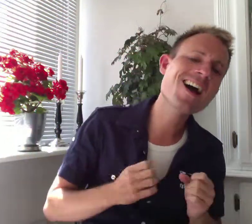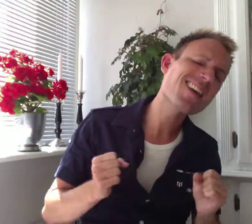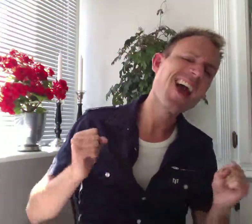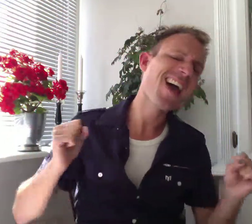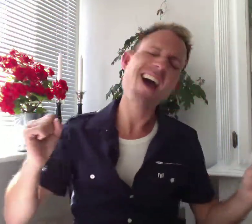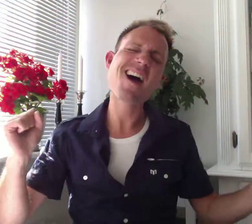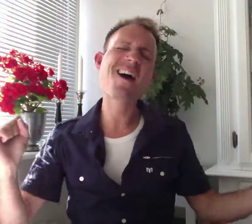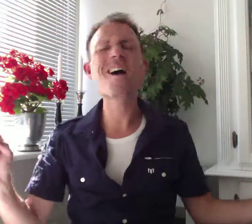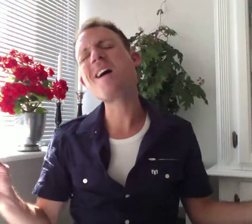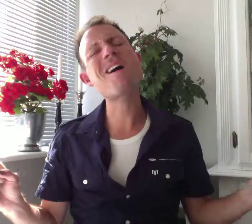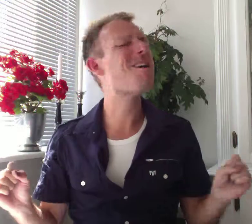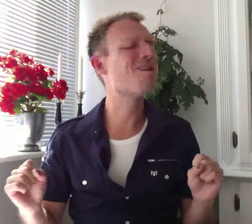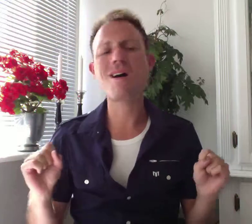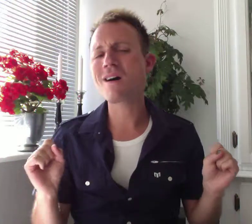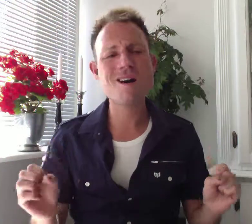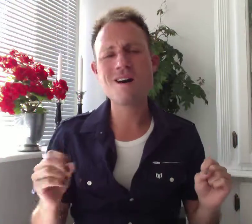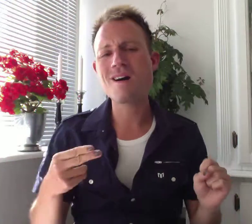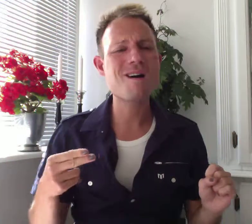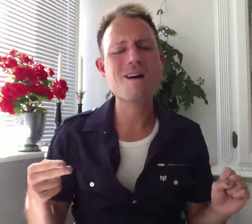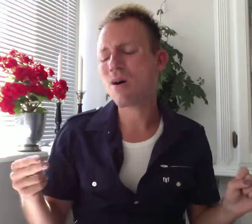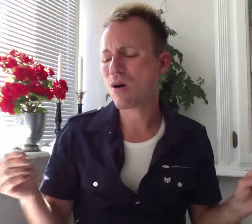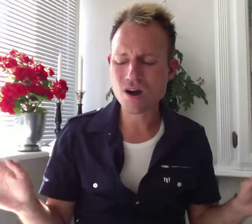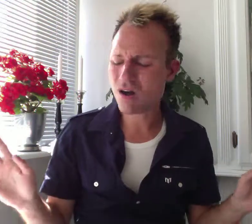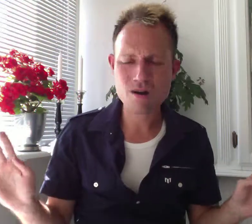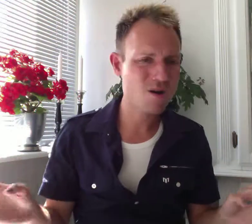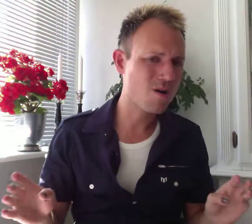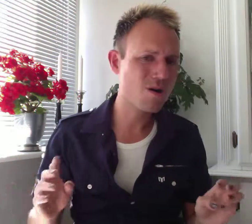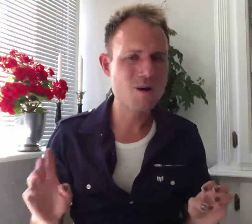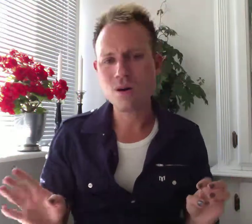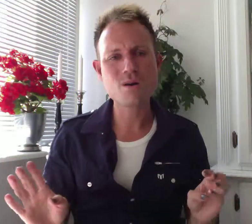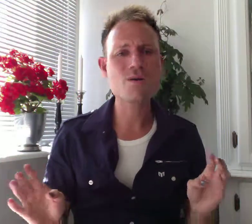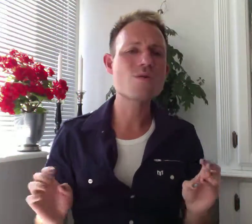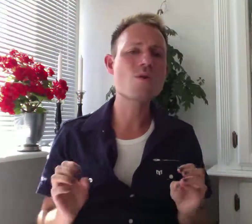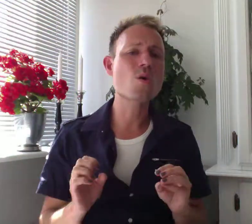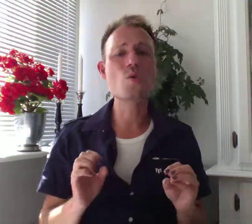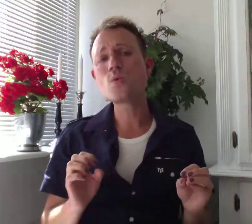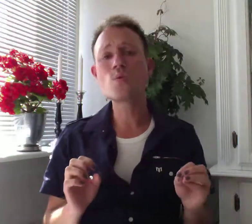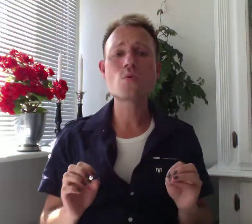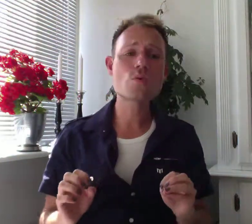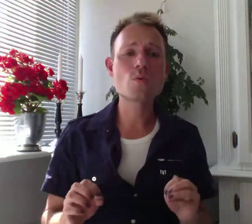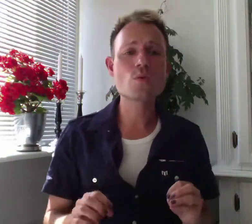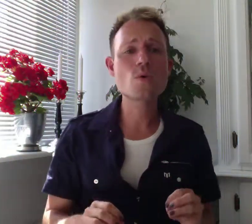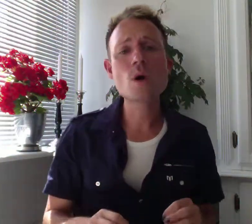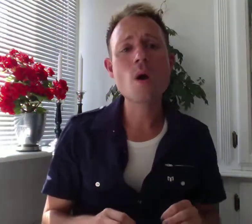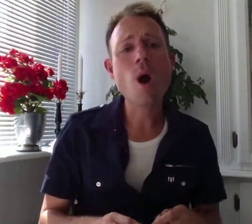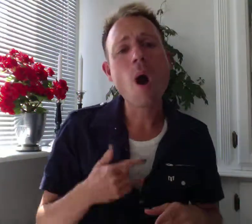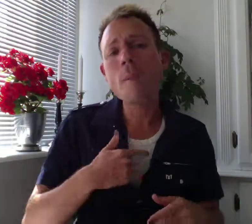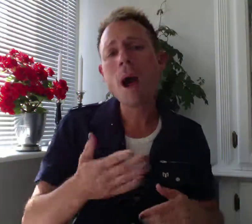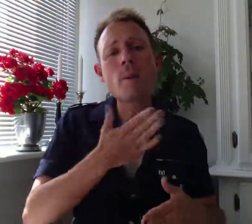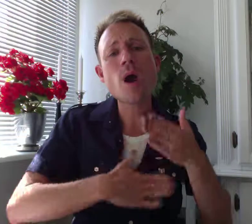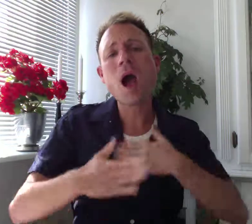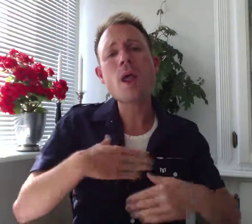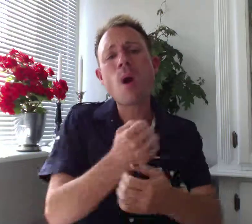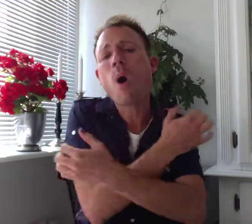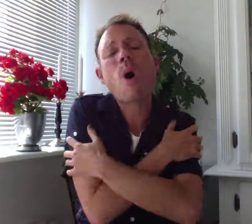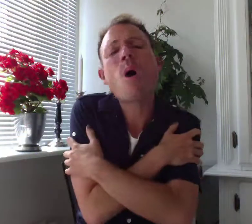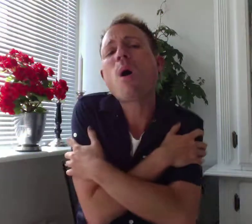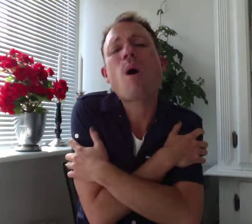Oh, I'm gonna hold